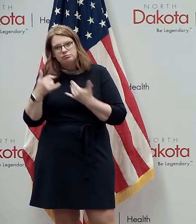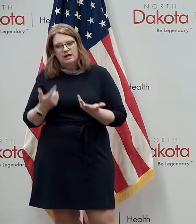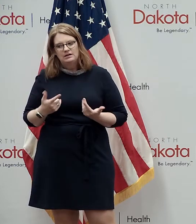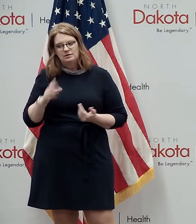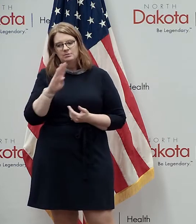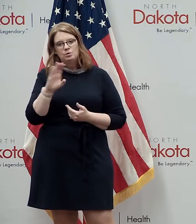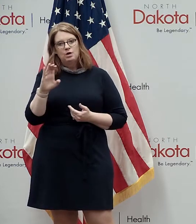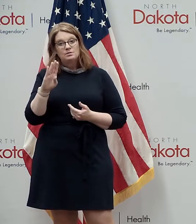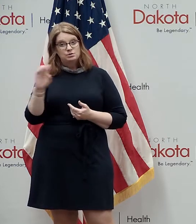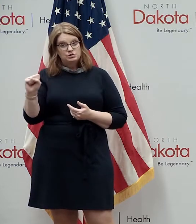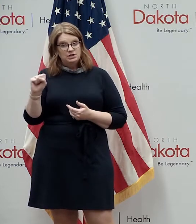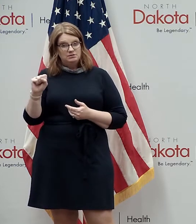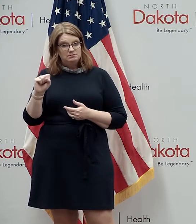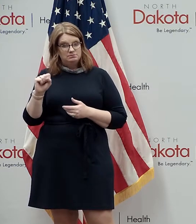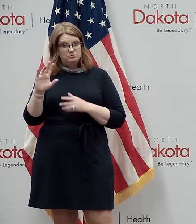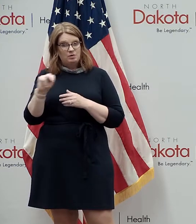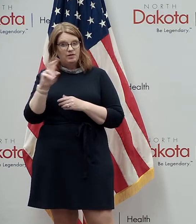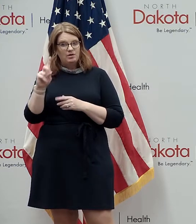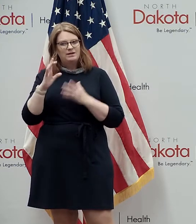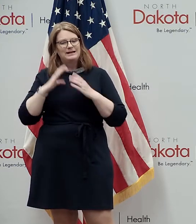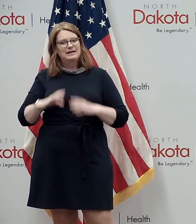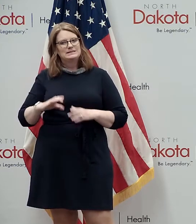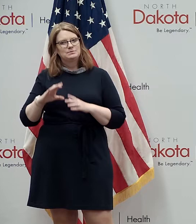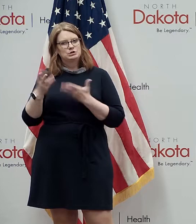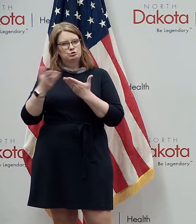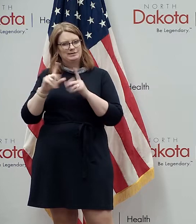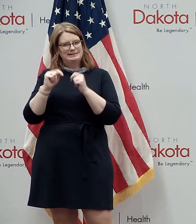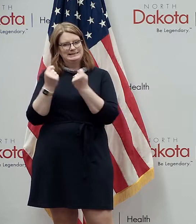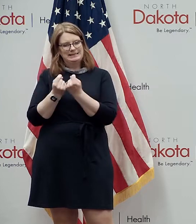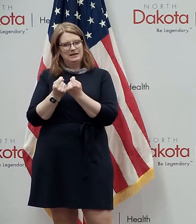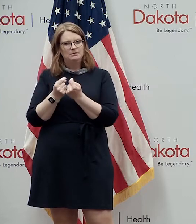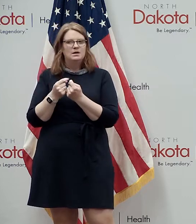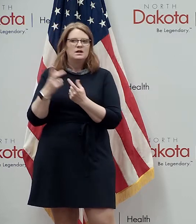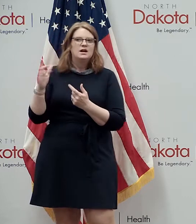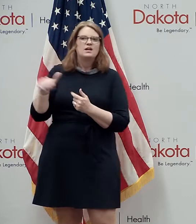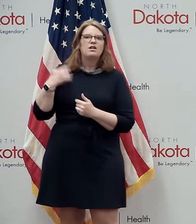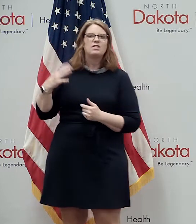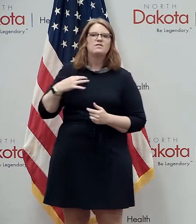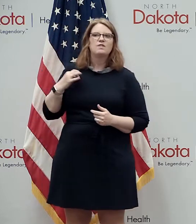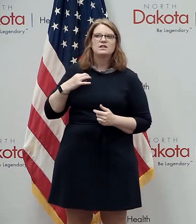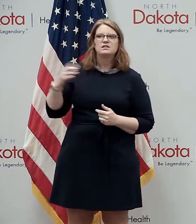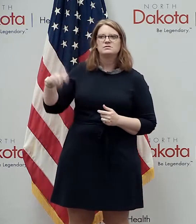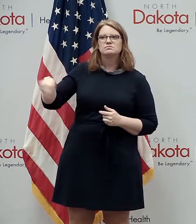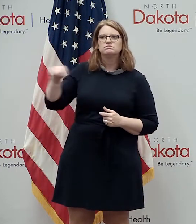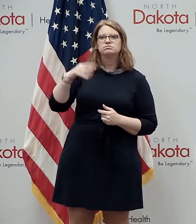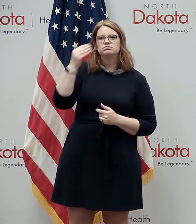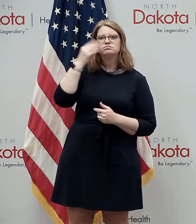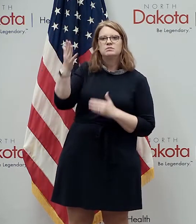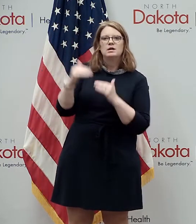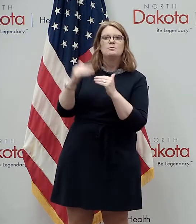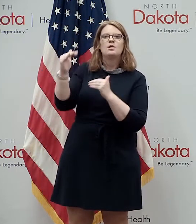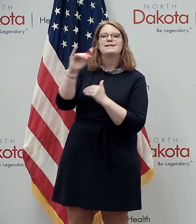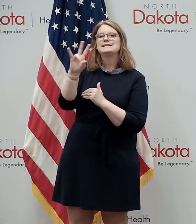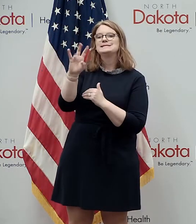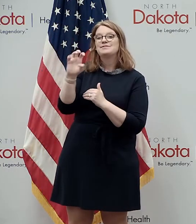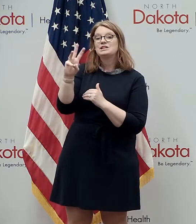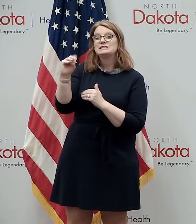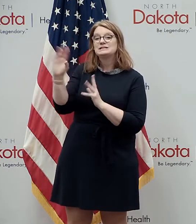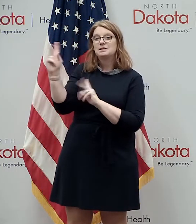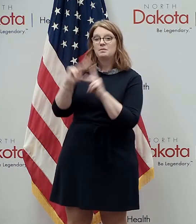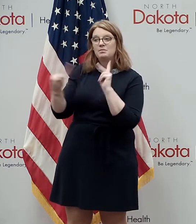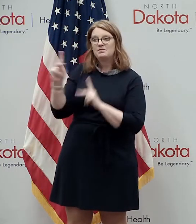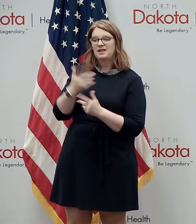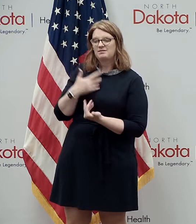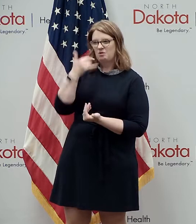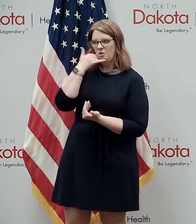shield north dakota customer service team members along with other volunteers have note already notified more than 760 individuals that they